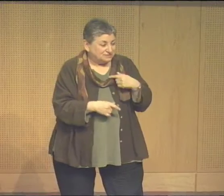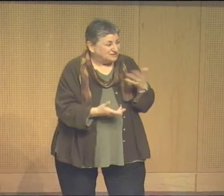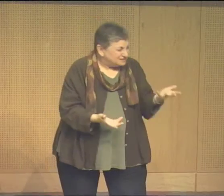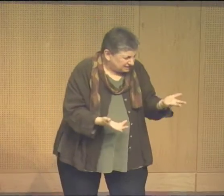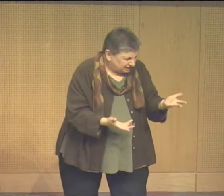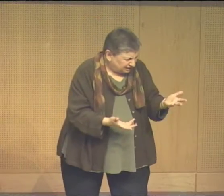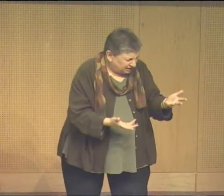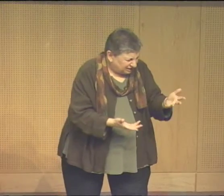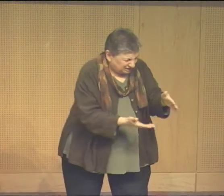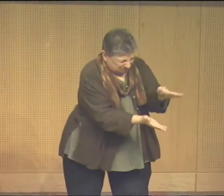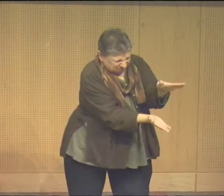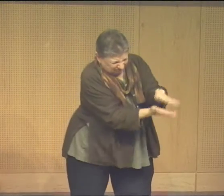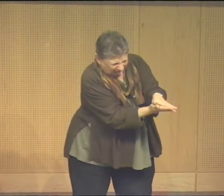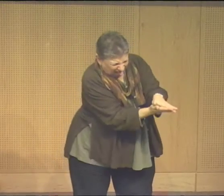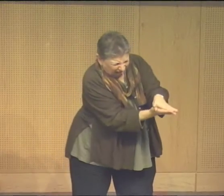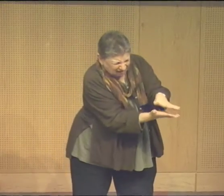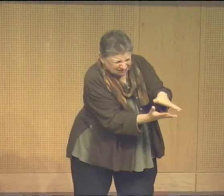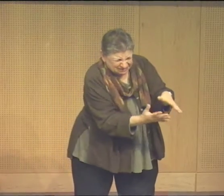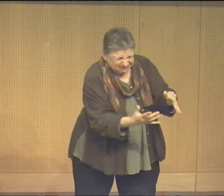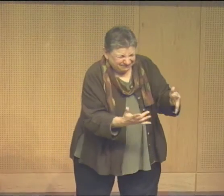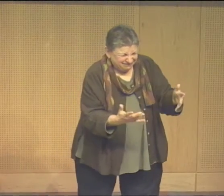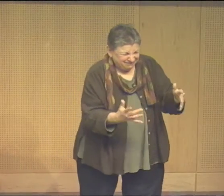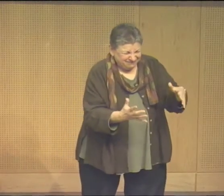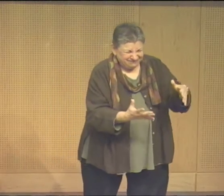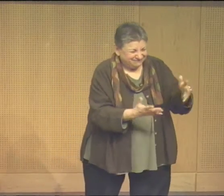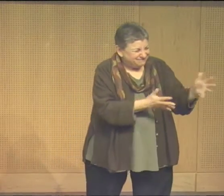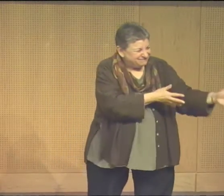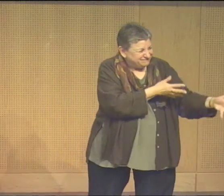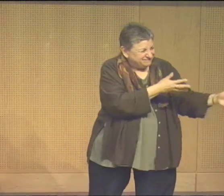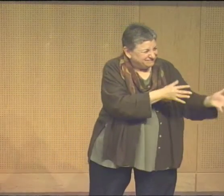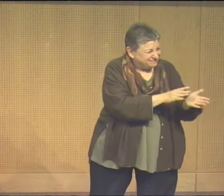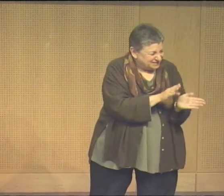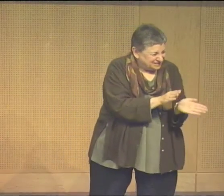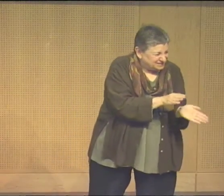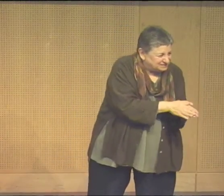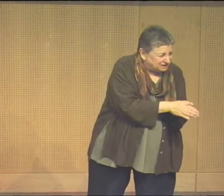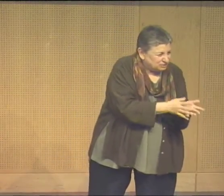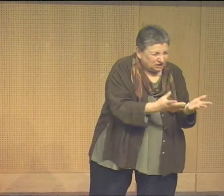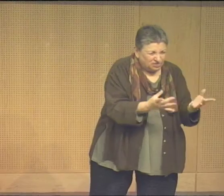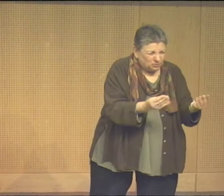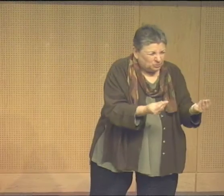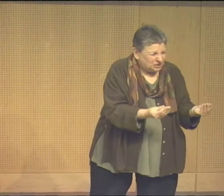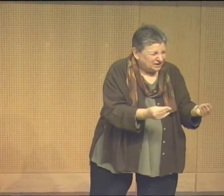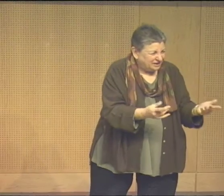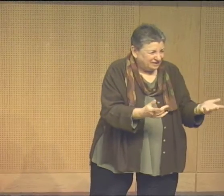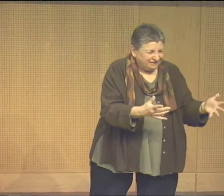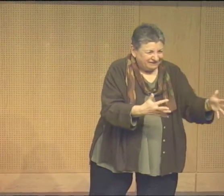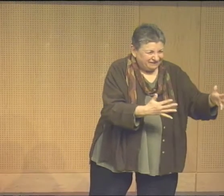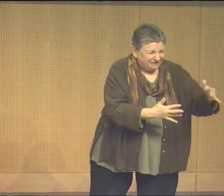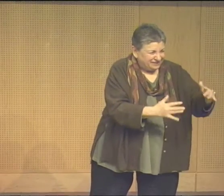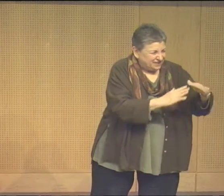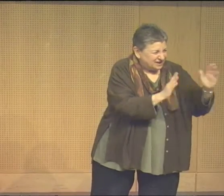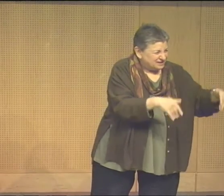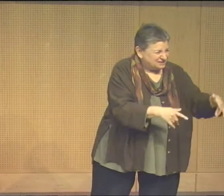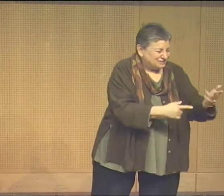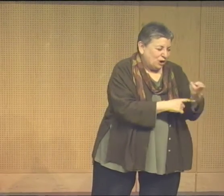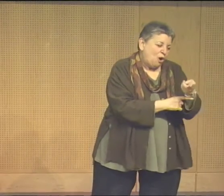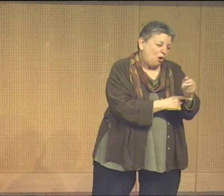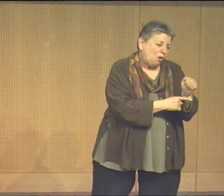they had thrown them out and I'm talking 200-300 envelopes my mother didn't even keep them and some of them had